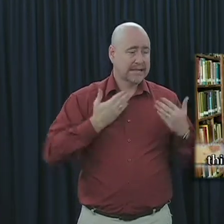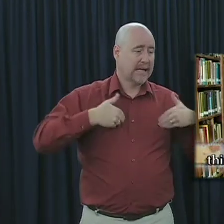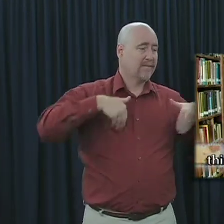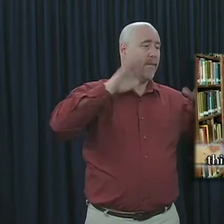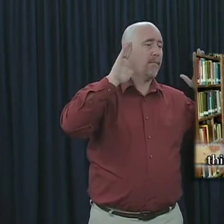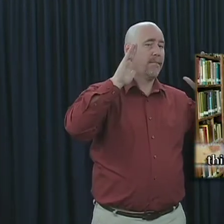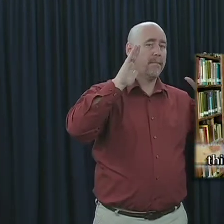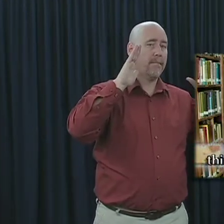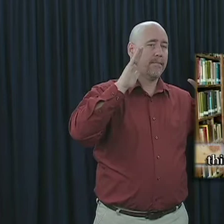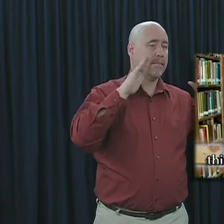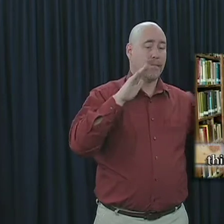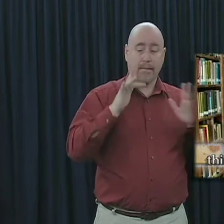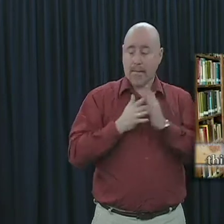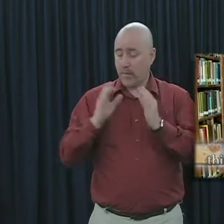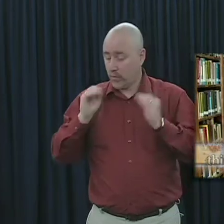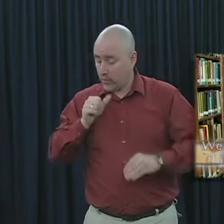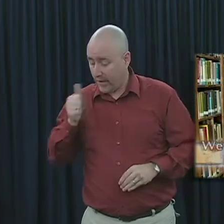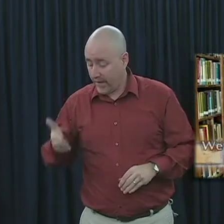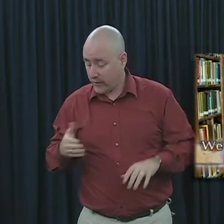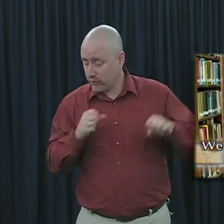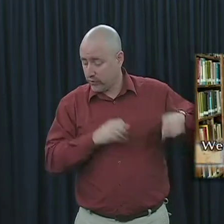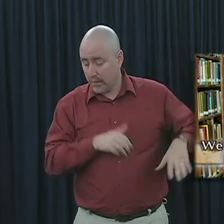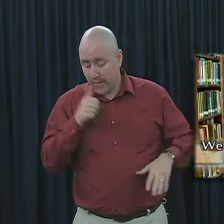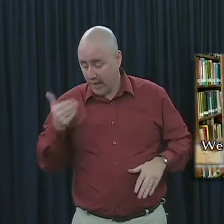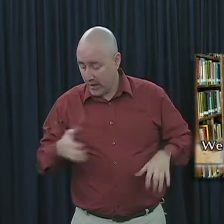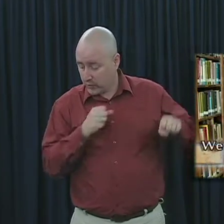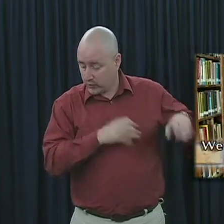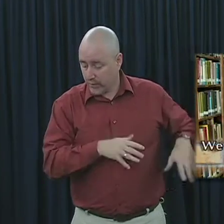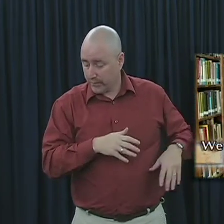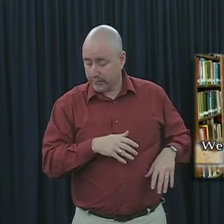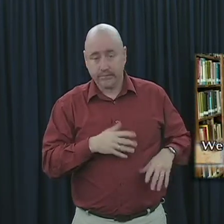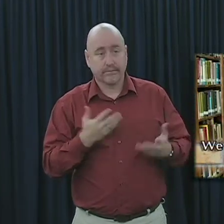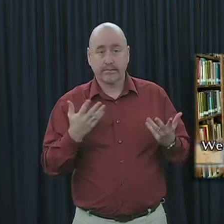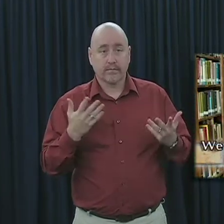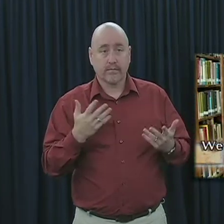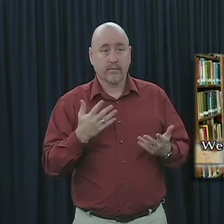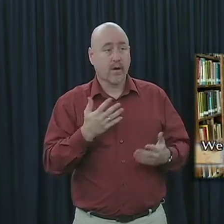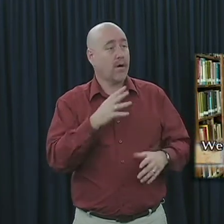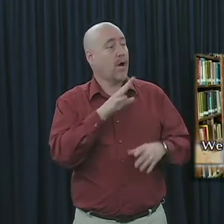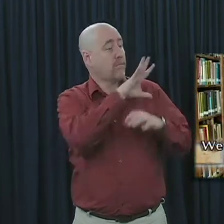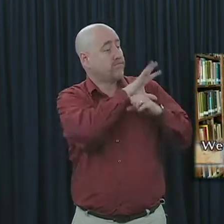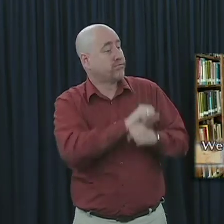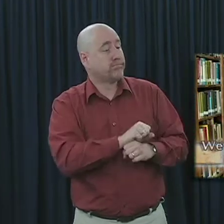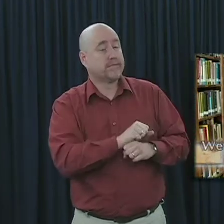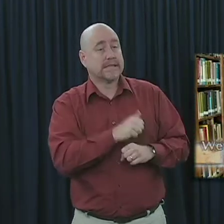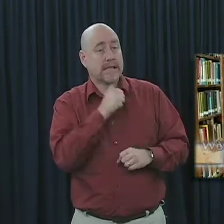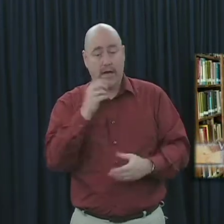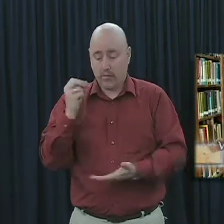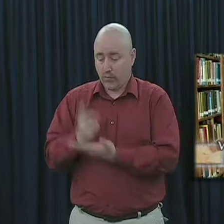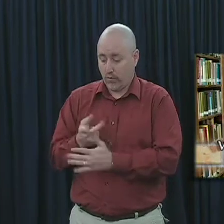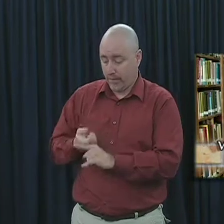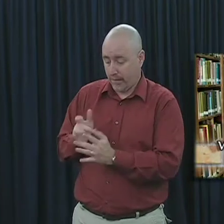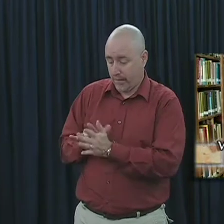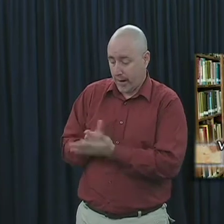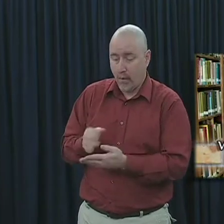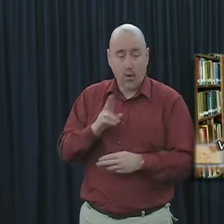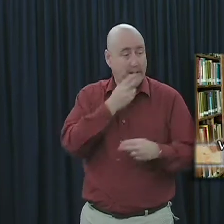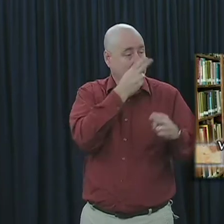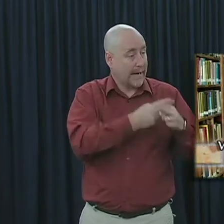up those things that are not found in the Bible. We're going to have to give up unauthorized religious practices or the wearing of names that are not